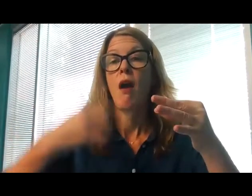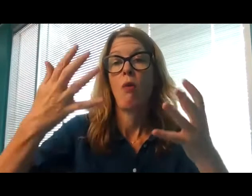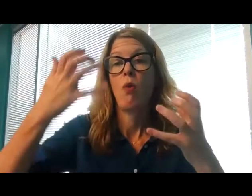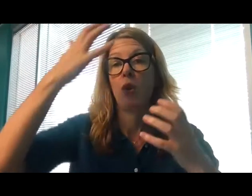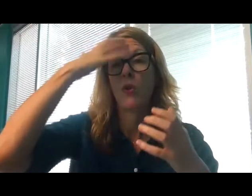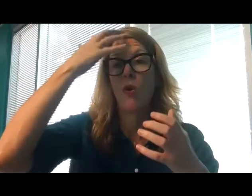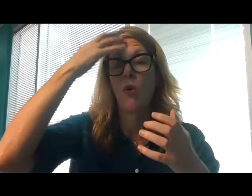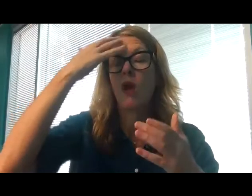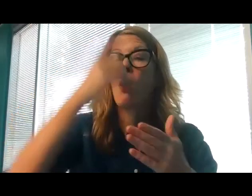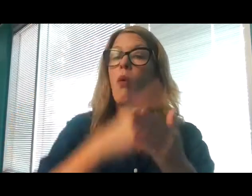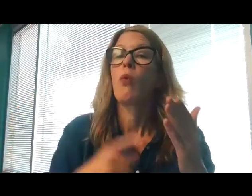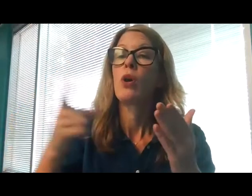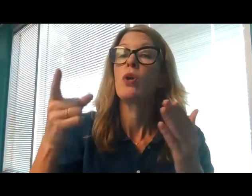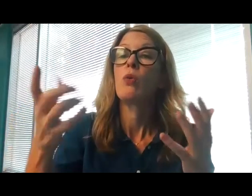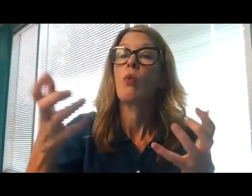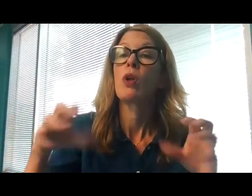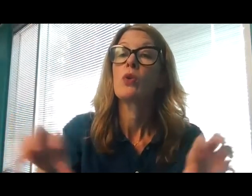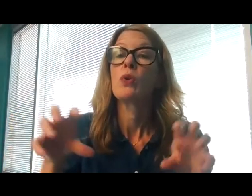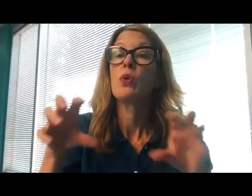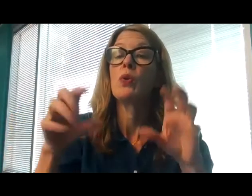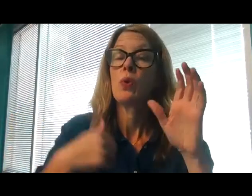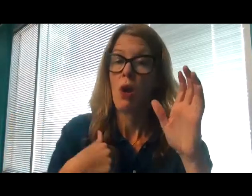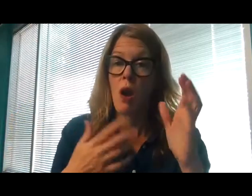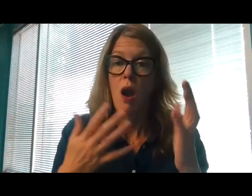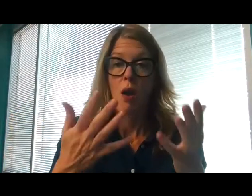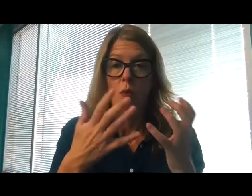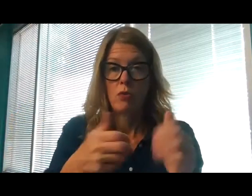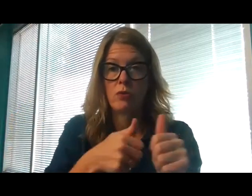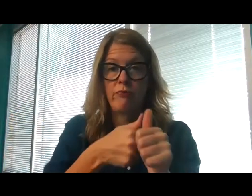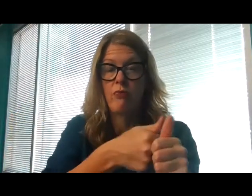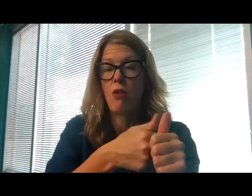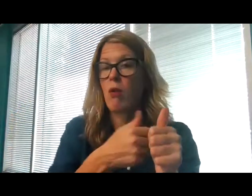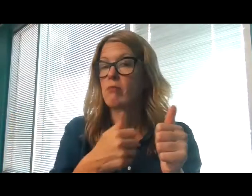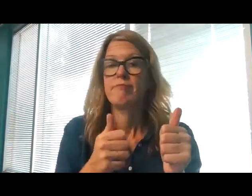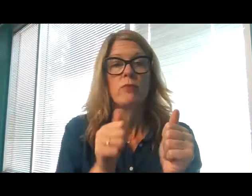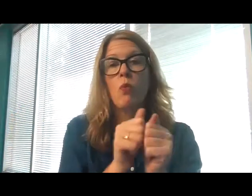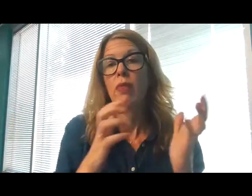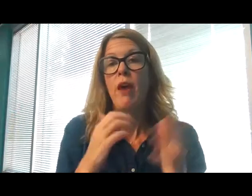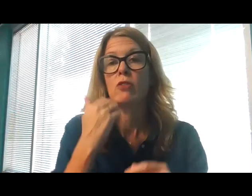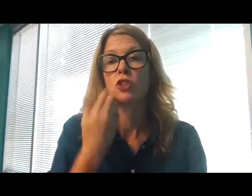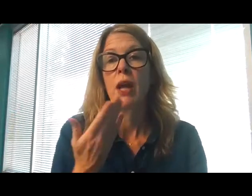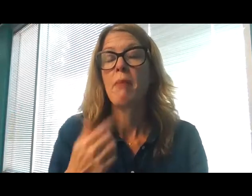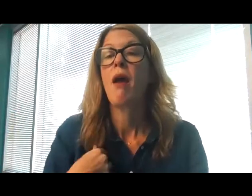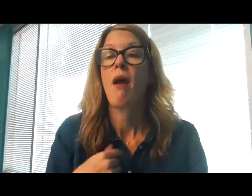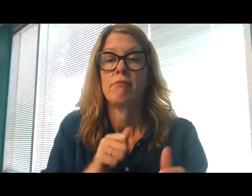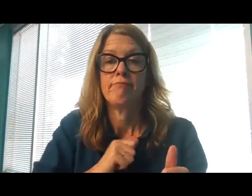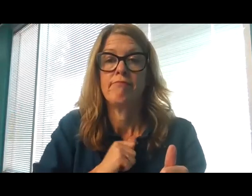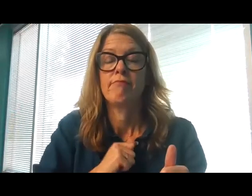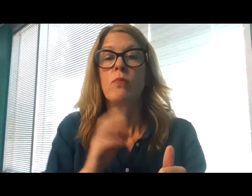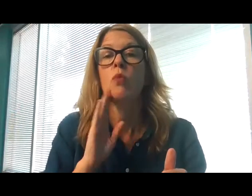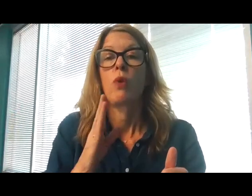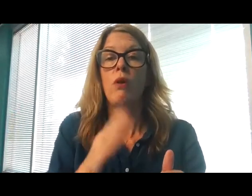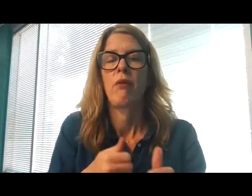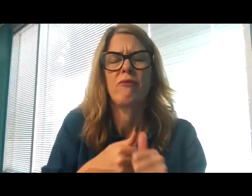fast to your decrees. O Lord, let me not be put to shame. I will run the way of your commandments,